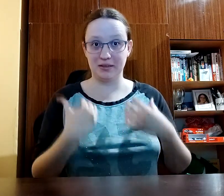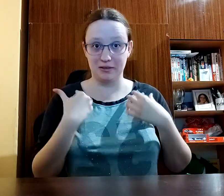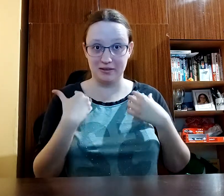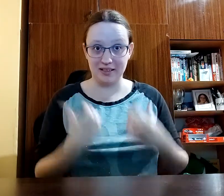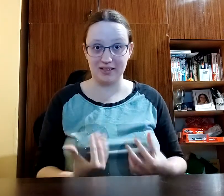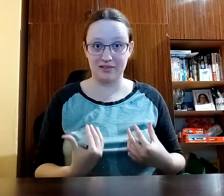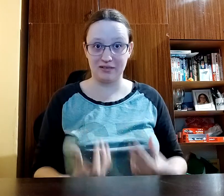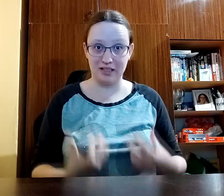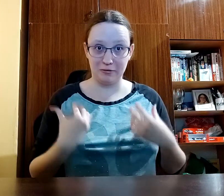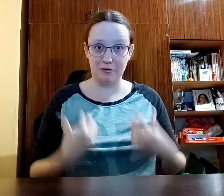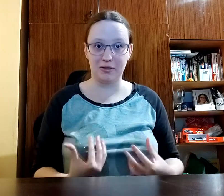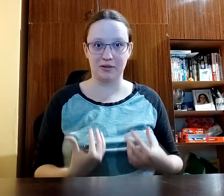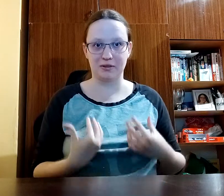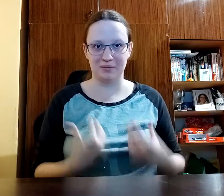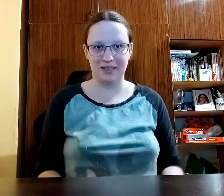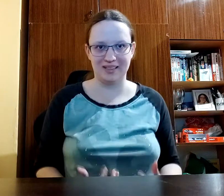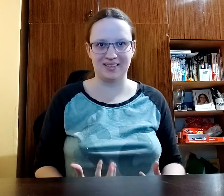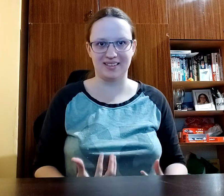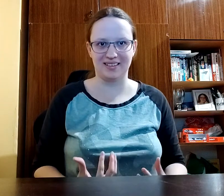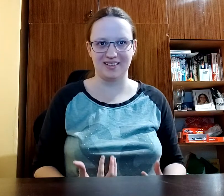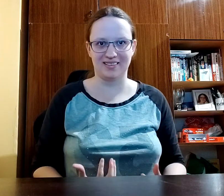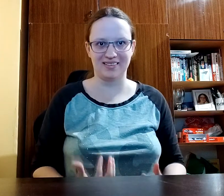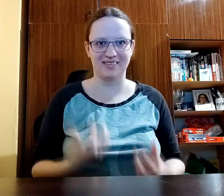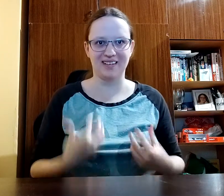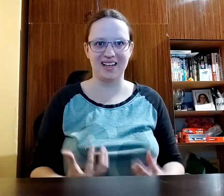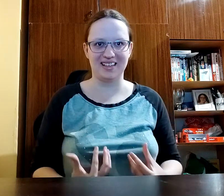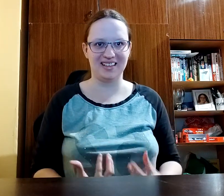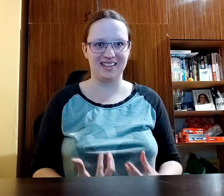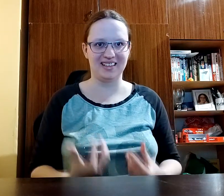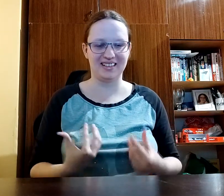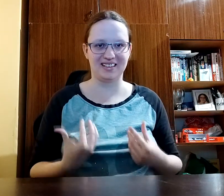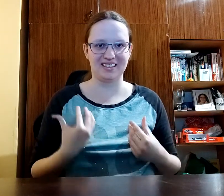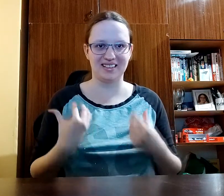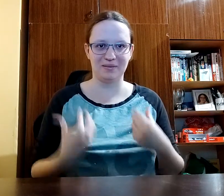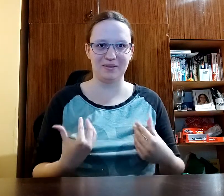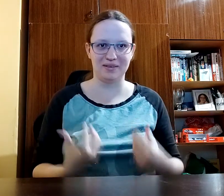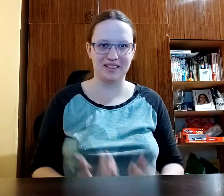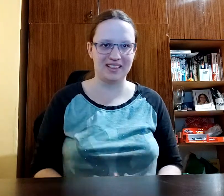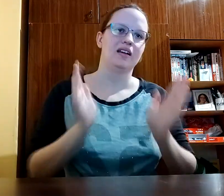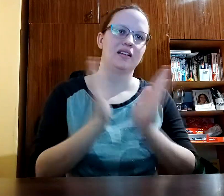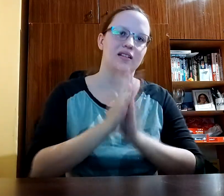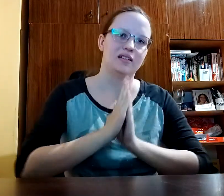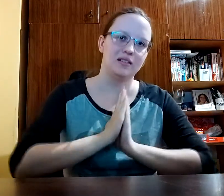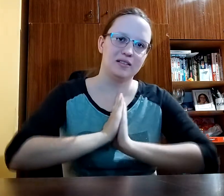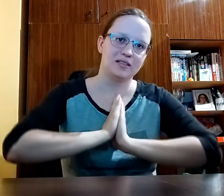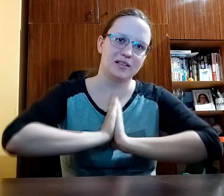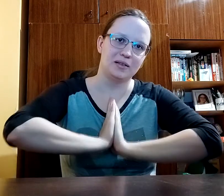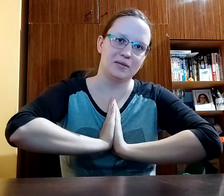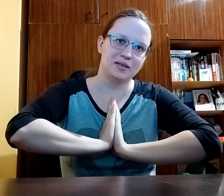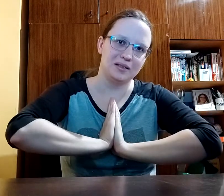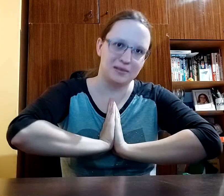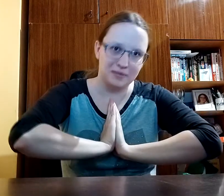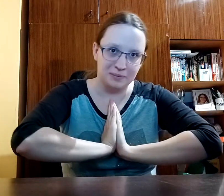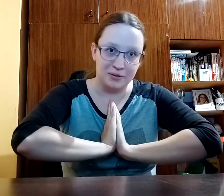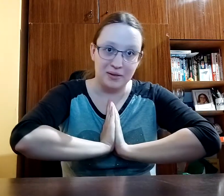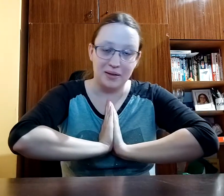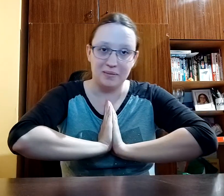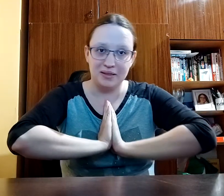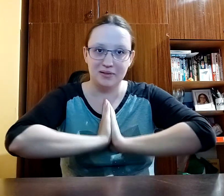does really work on me so well I just keep doing it also you probably do